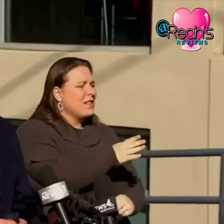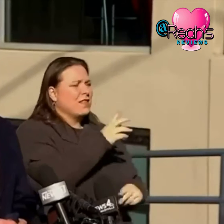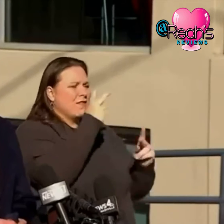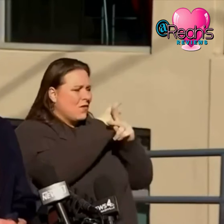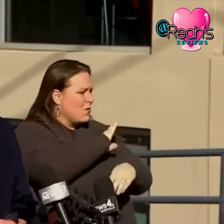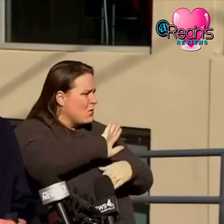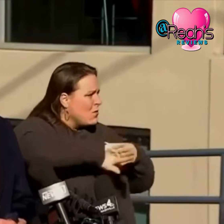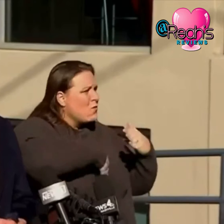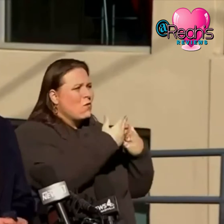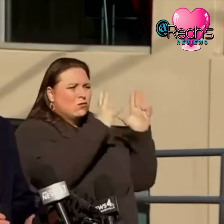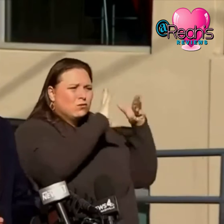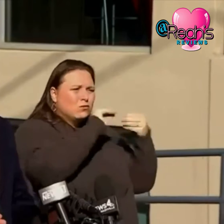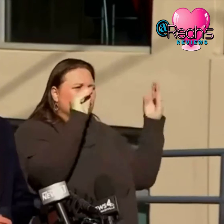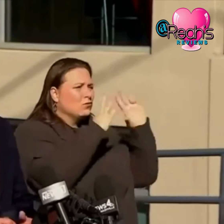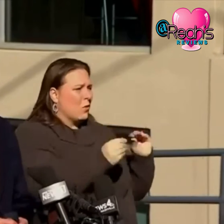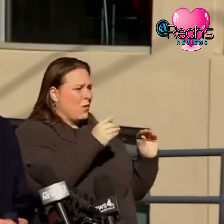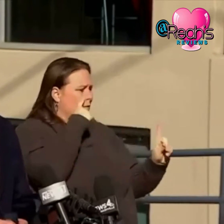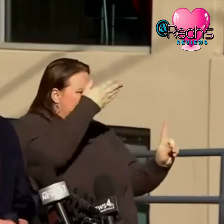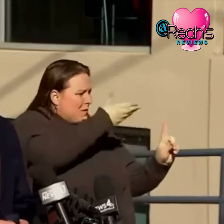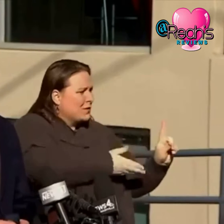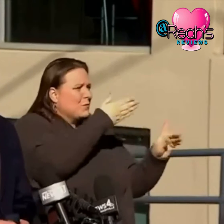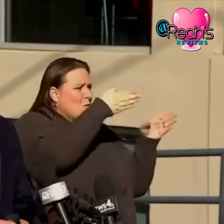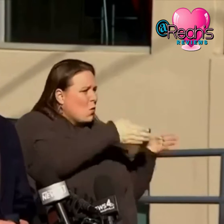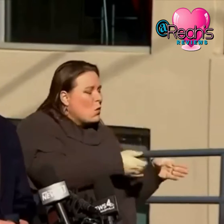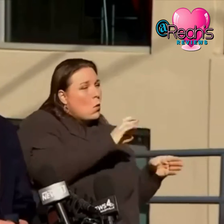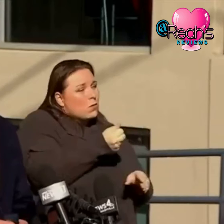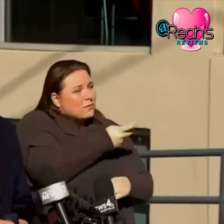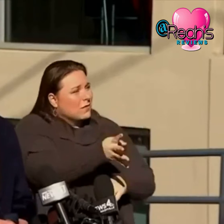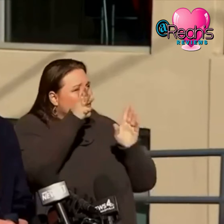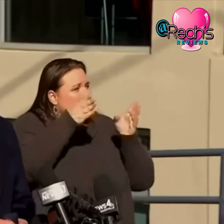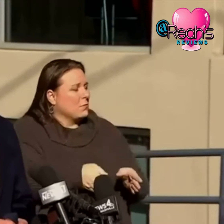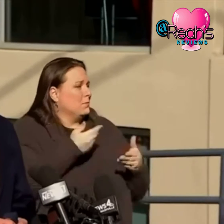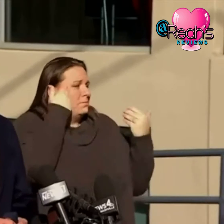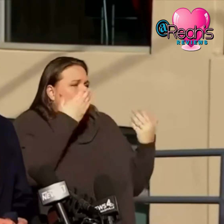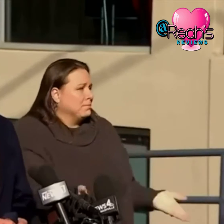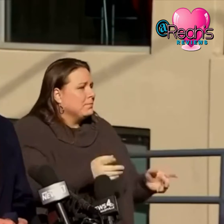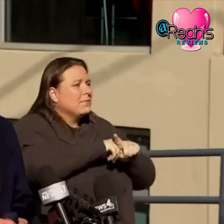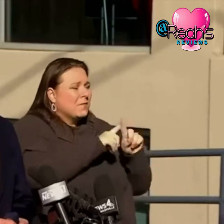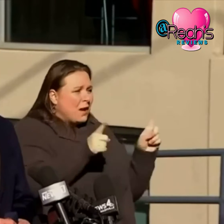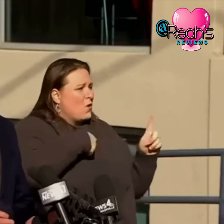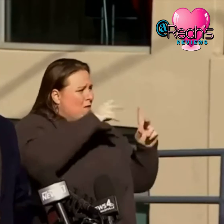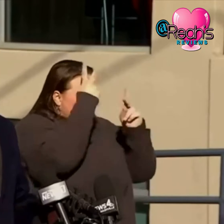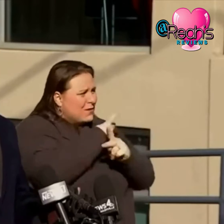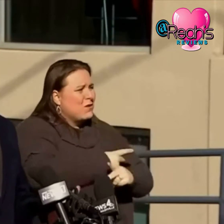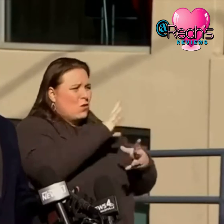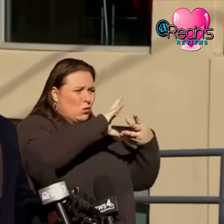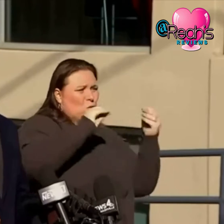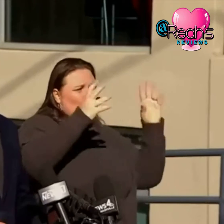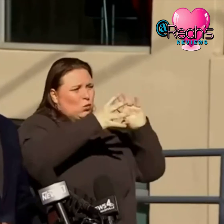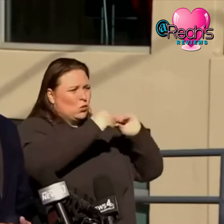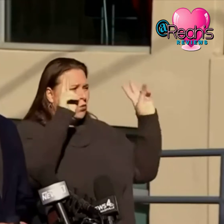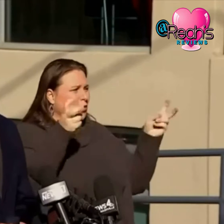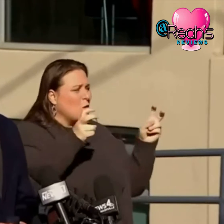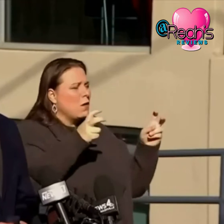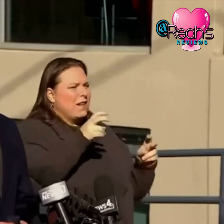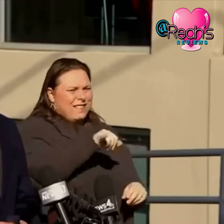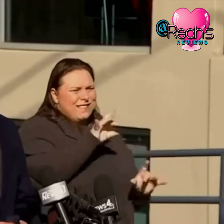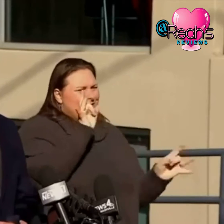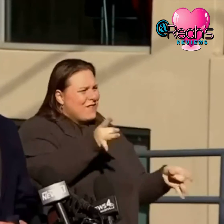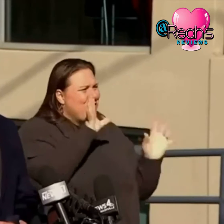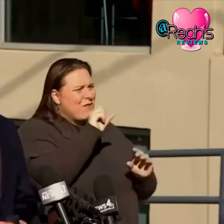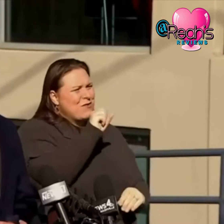story of this individual or individuals we don't know right now but this this ultimate Scrooge who on